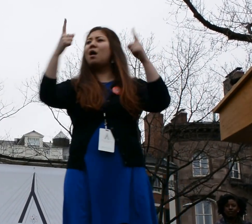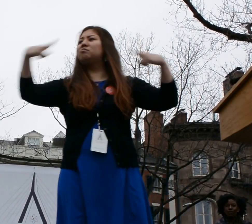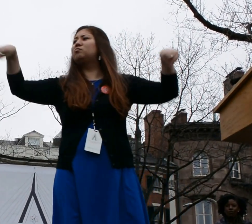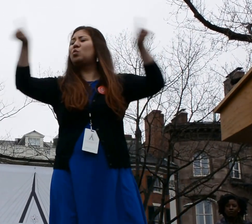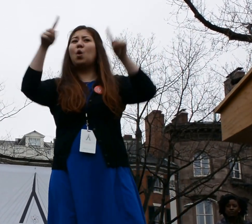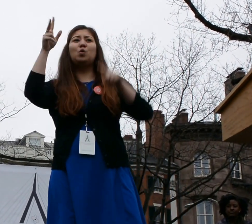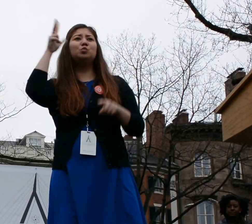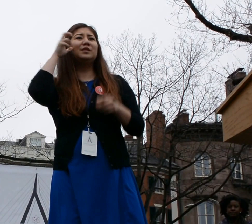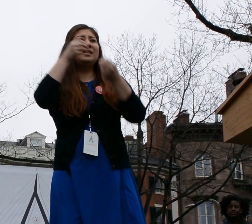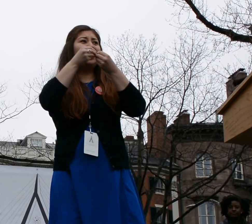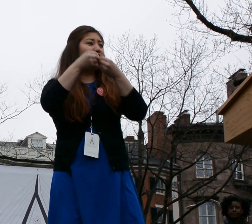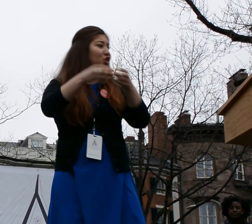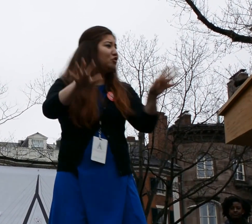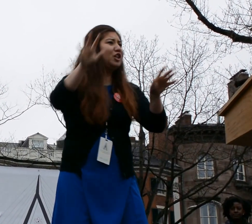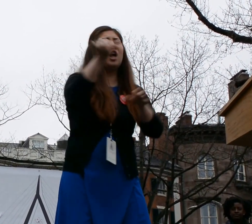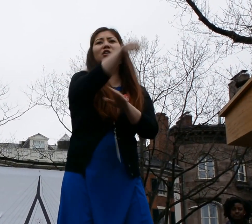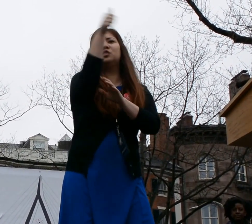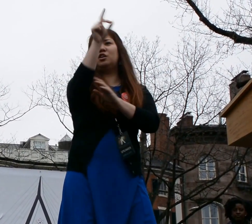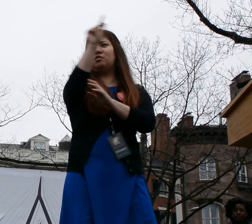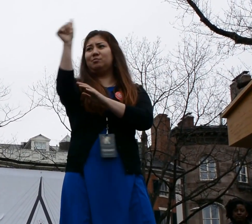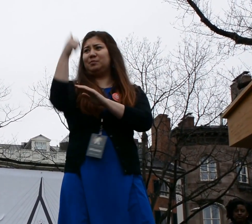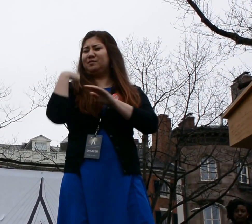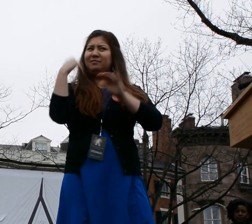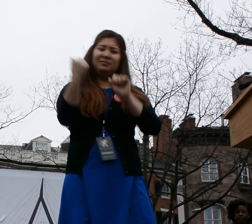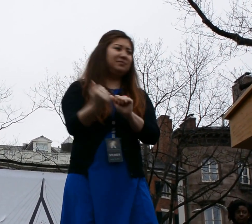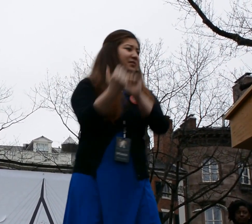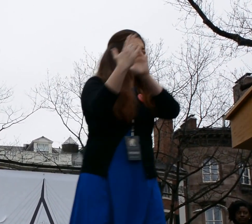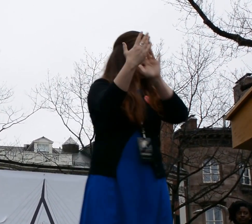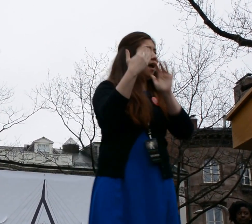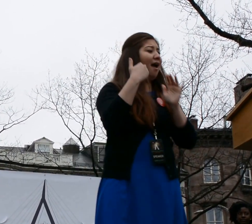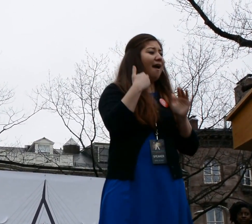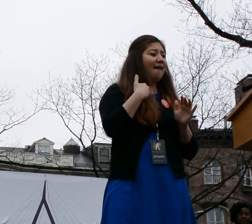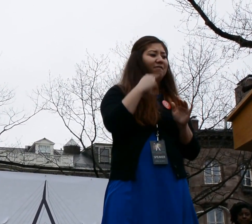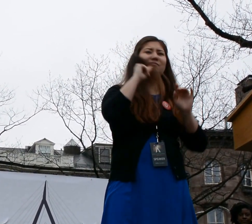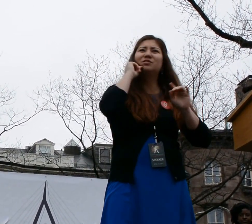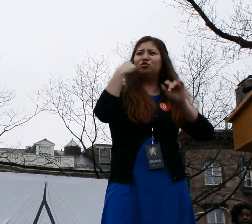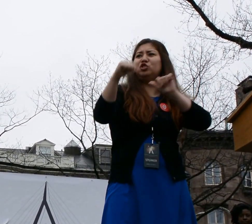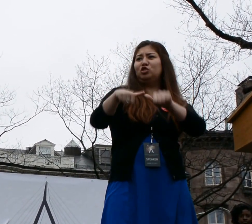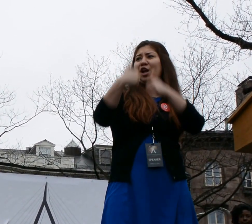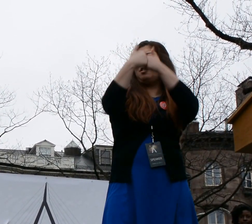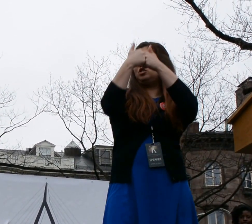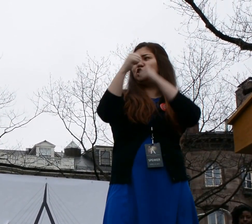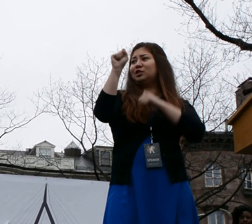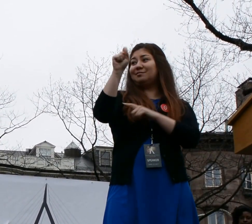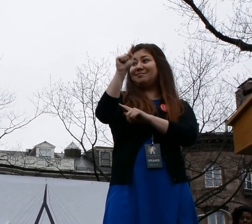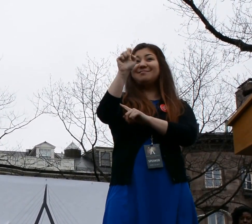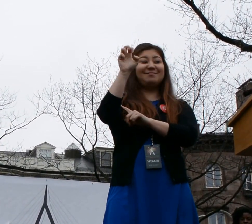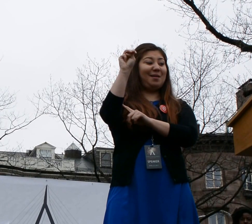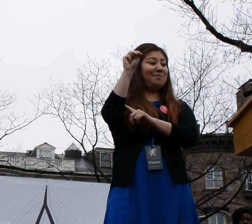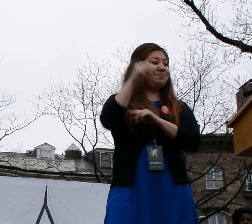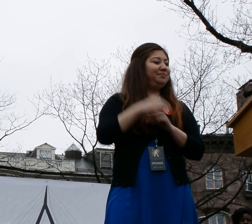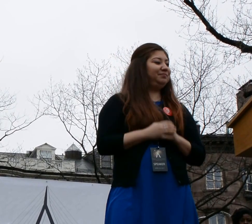Yet those with hearing loss and other disabilities face serious challenges in the STEM field.